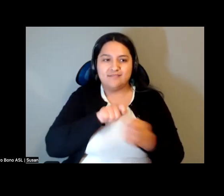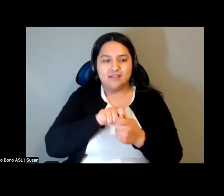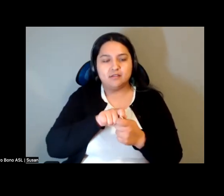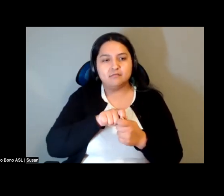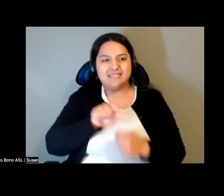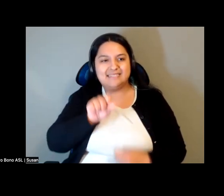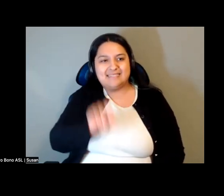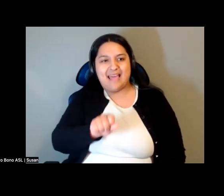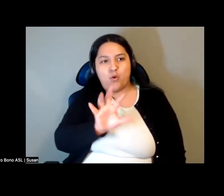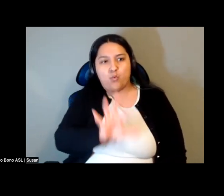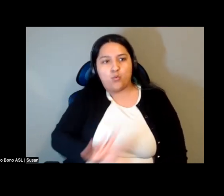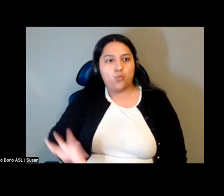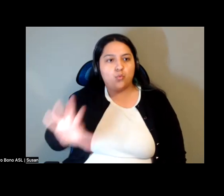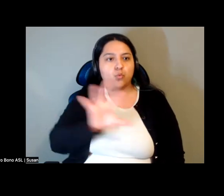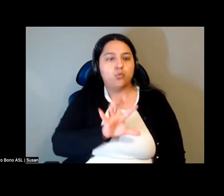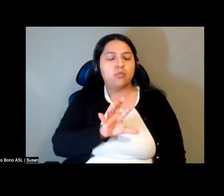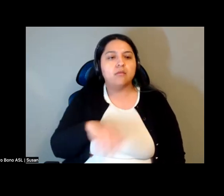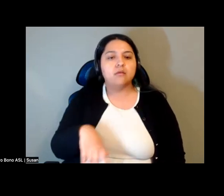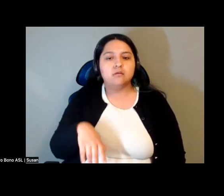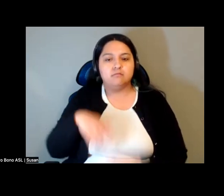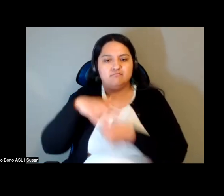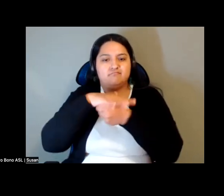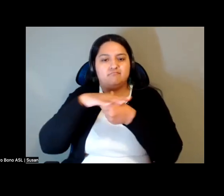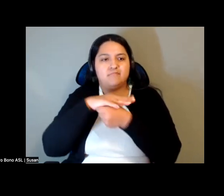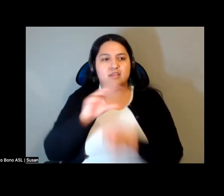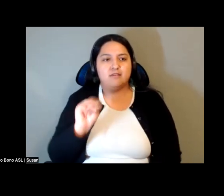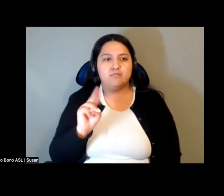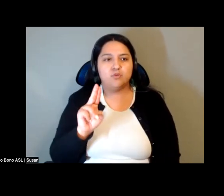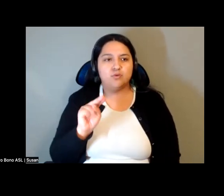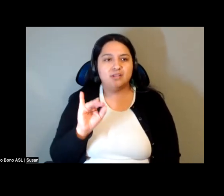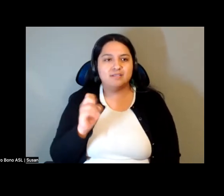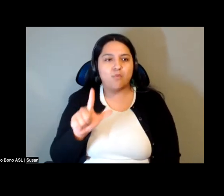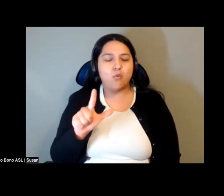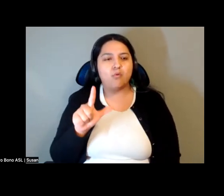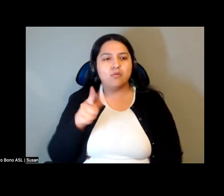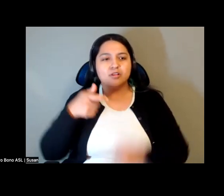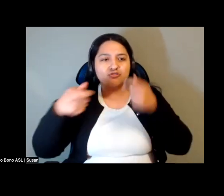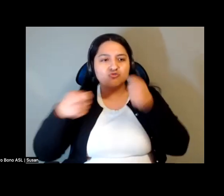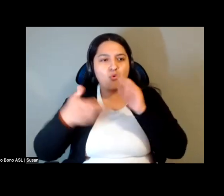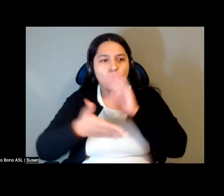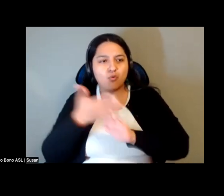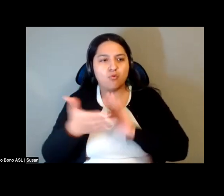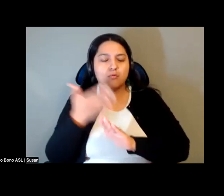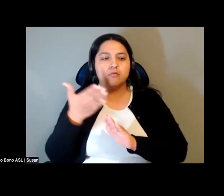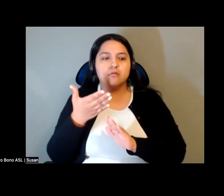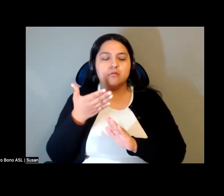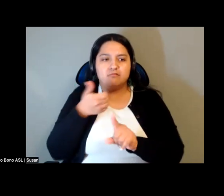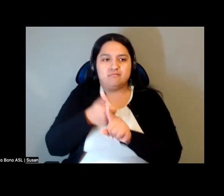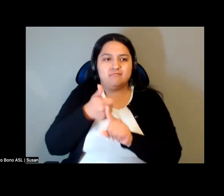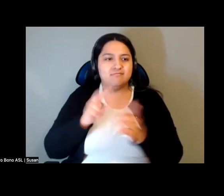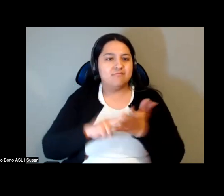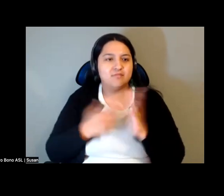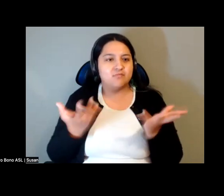it means to be municipal and what is the municipality is itself in the process of being substantially